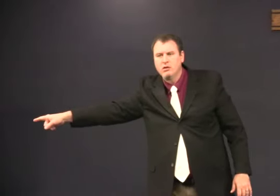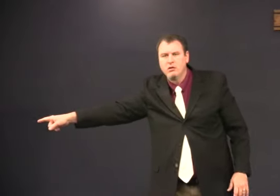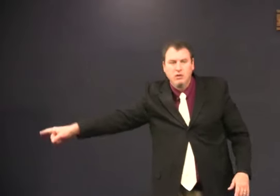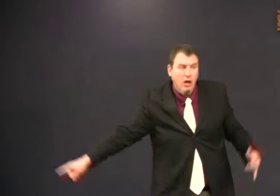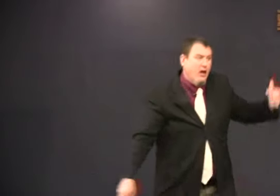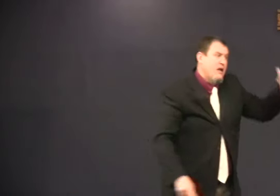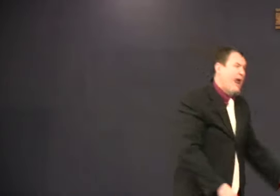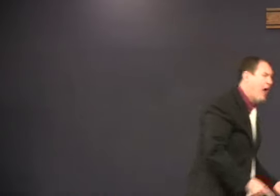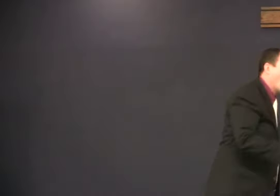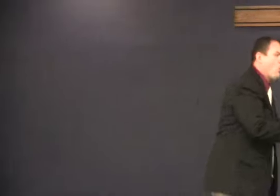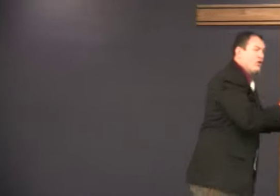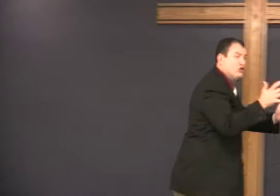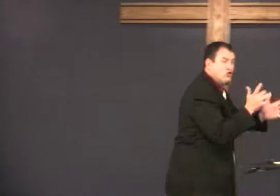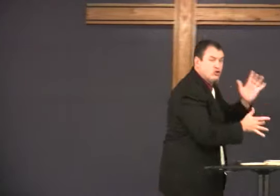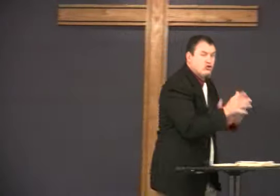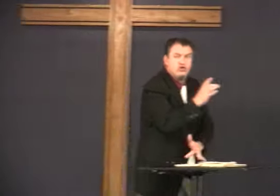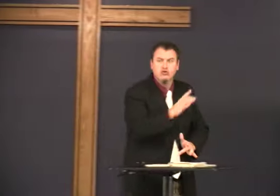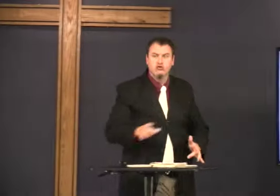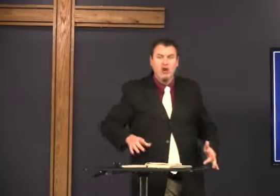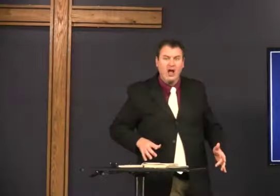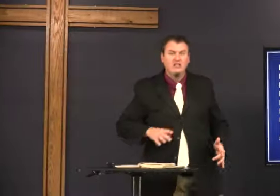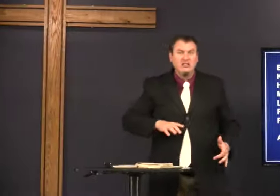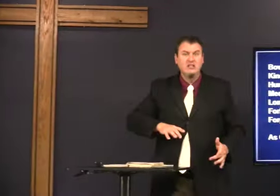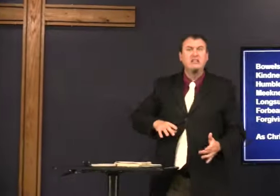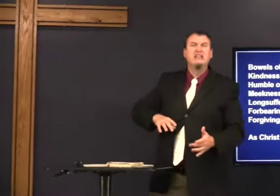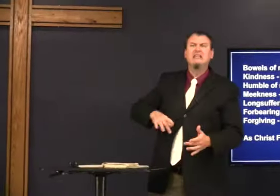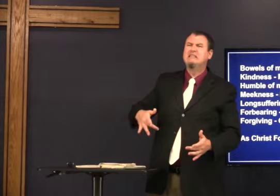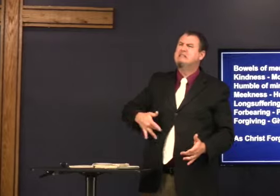But remember. That's the old man. Jesus.